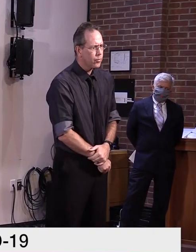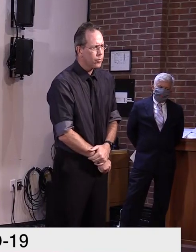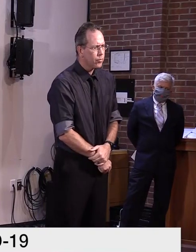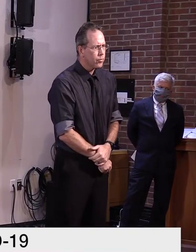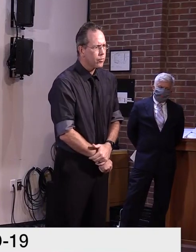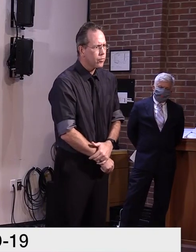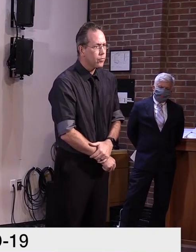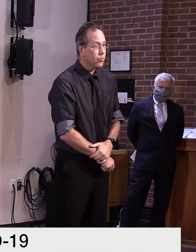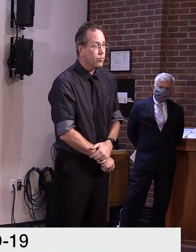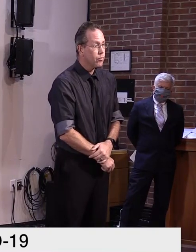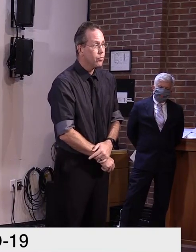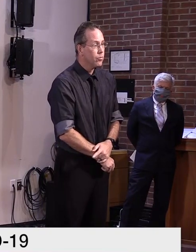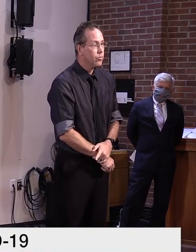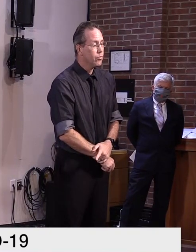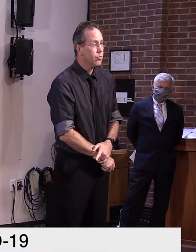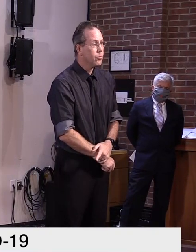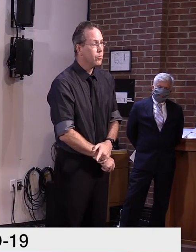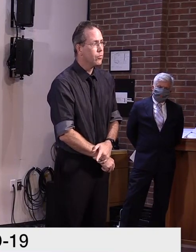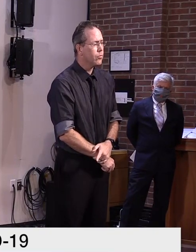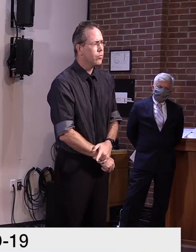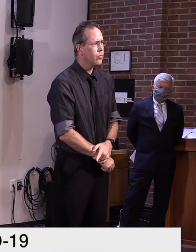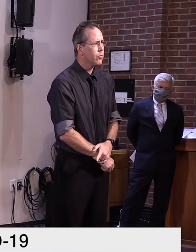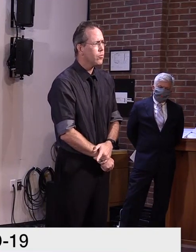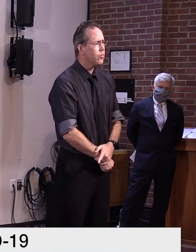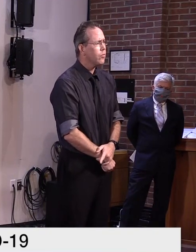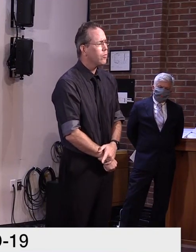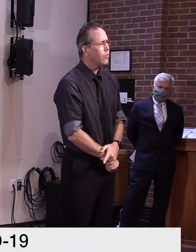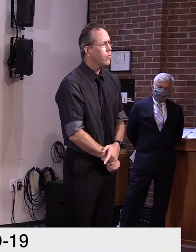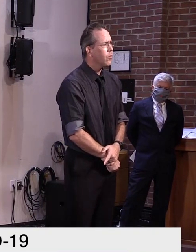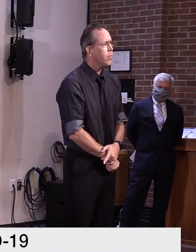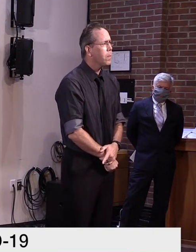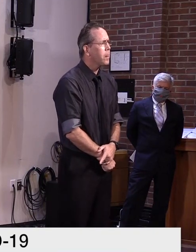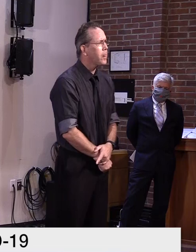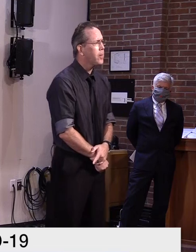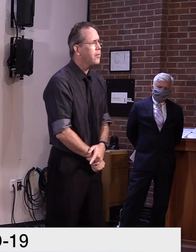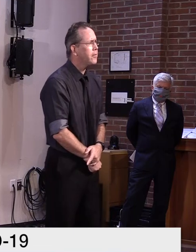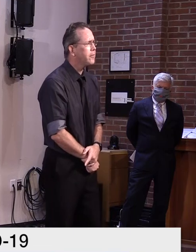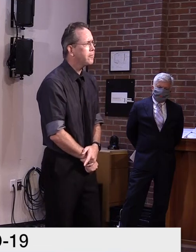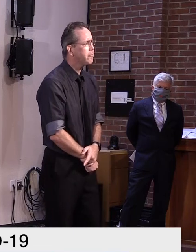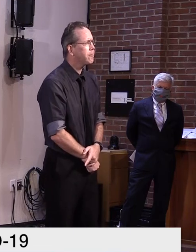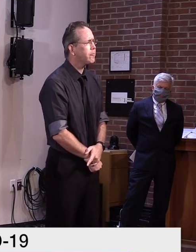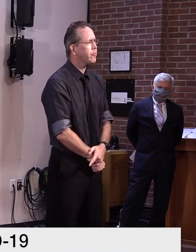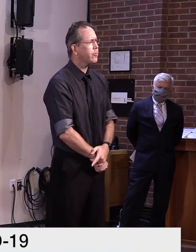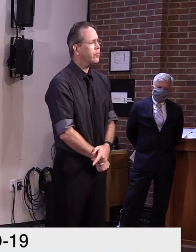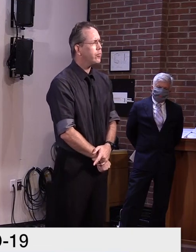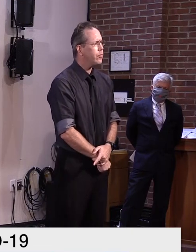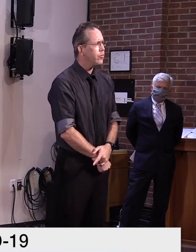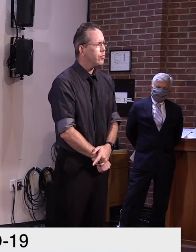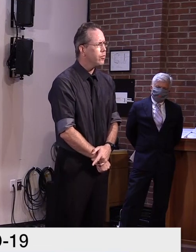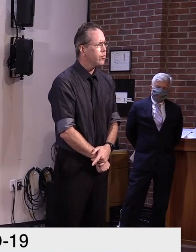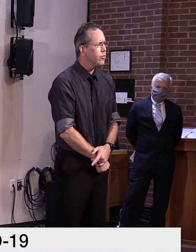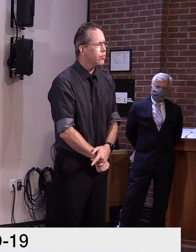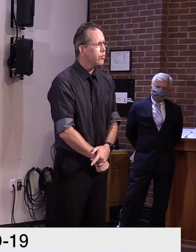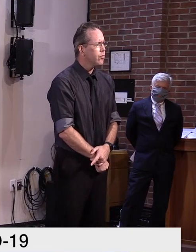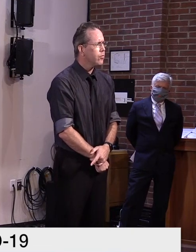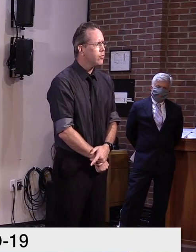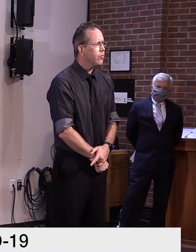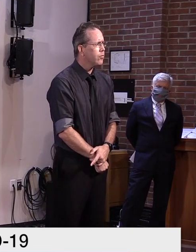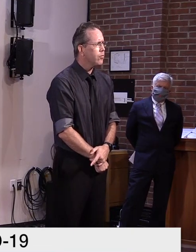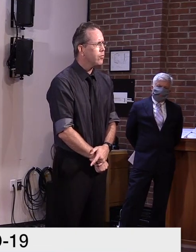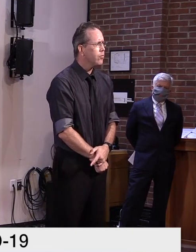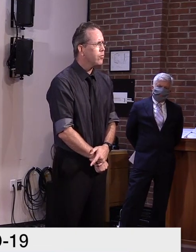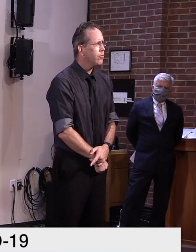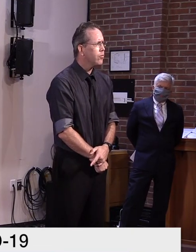Uh, thank you. Governor, you mentioned earlier in the call when answering your question about turning the a little bit more, um,